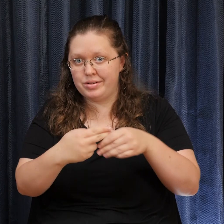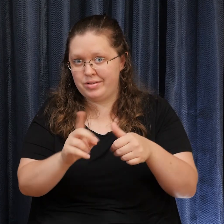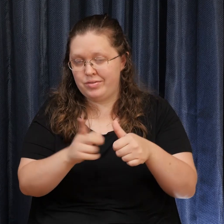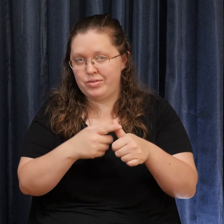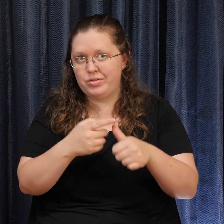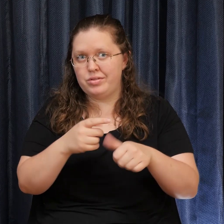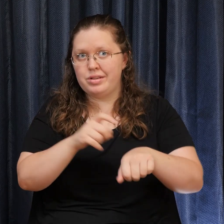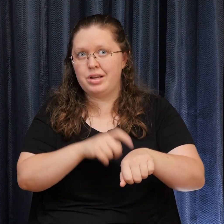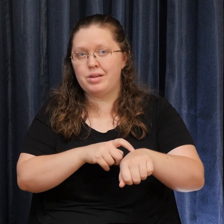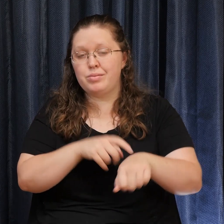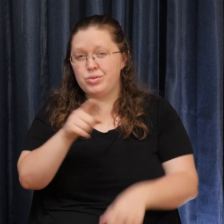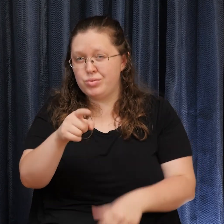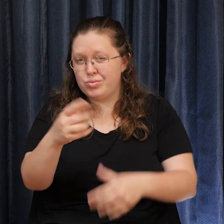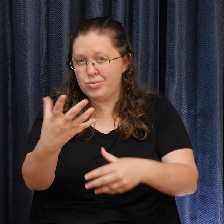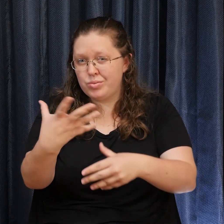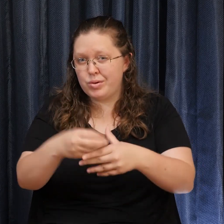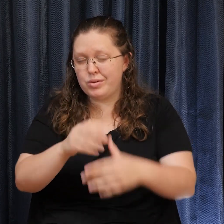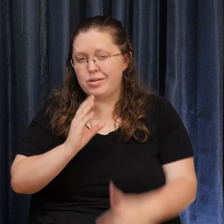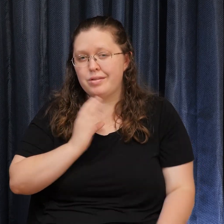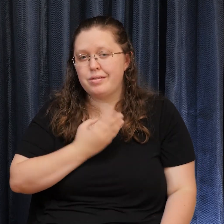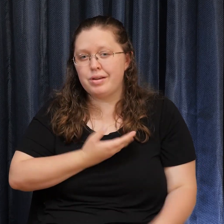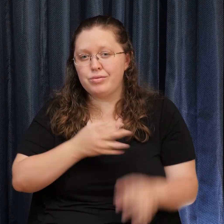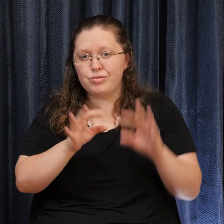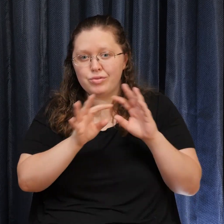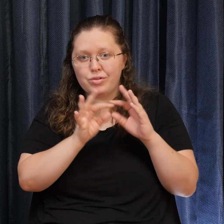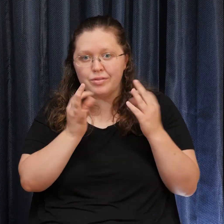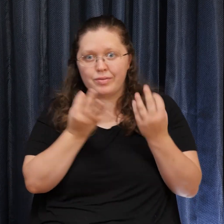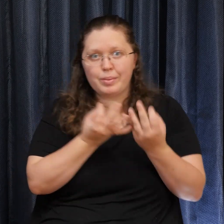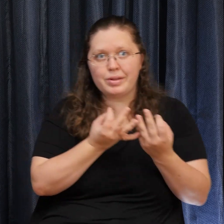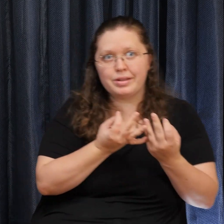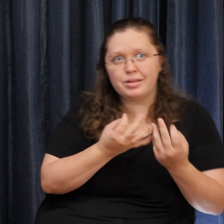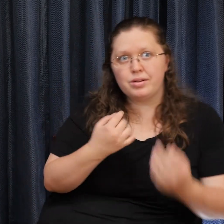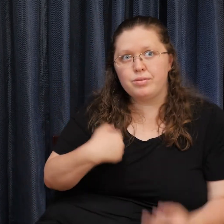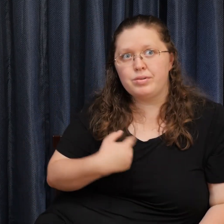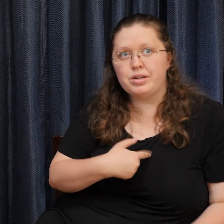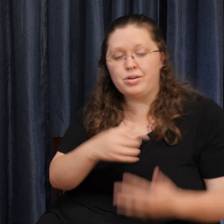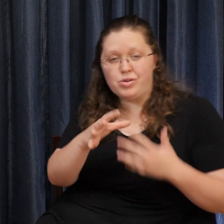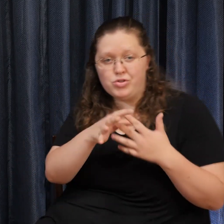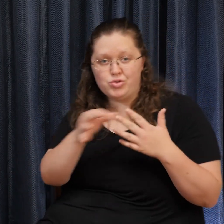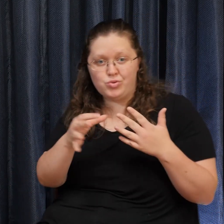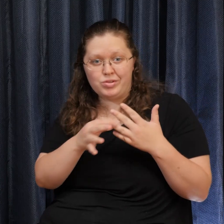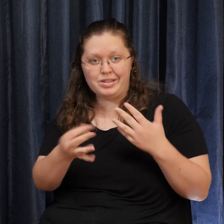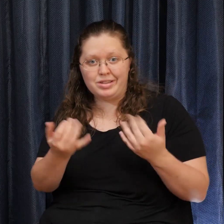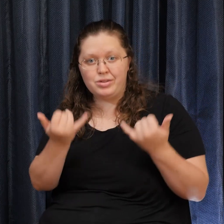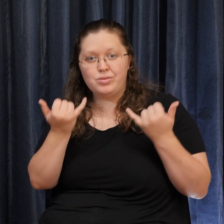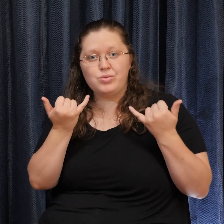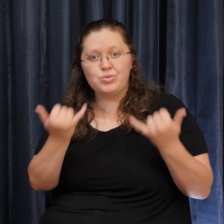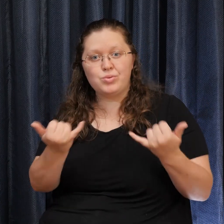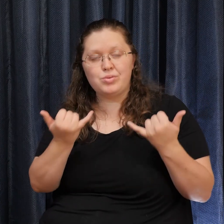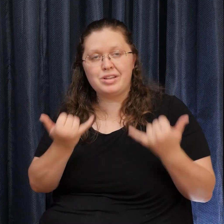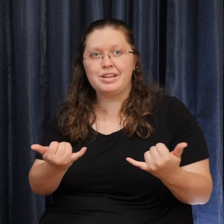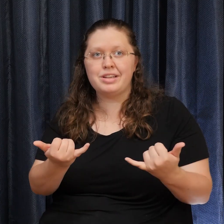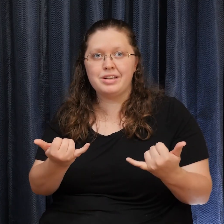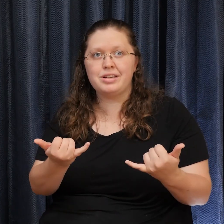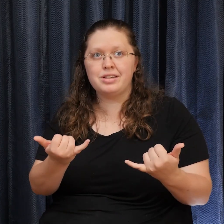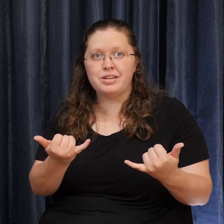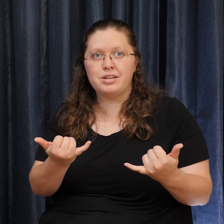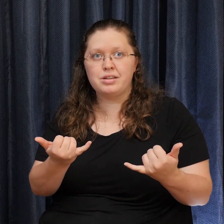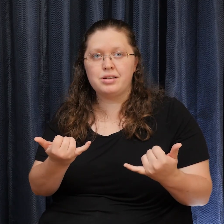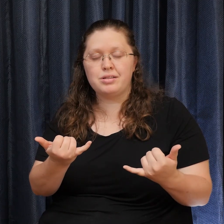part Of this family We are choosing On this day To make the service At